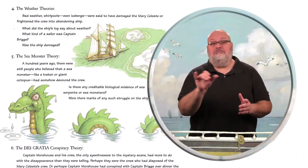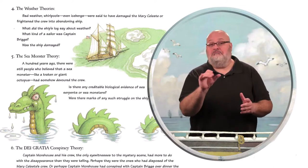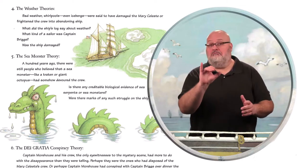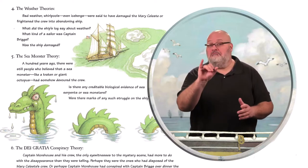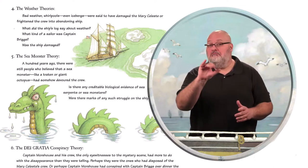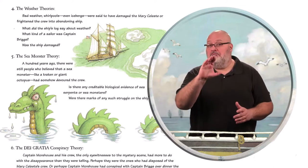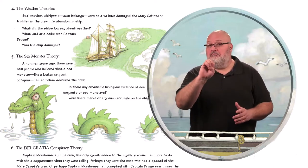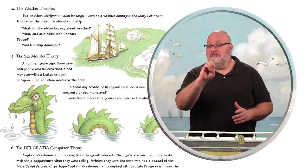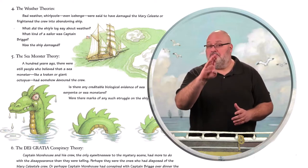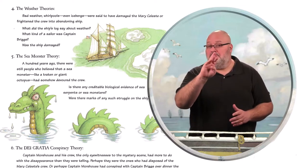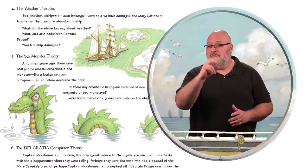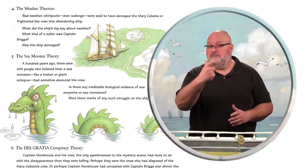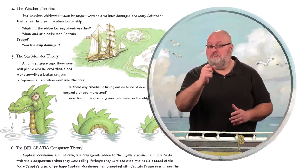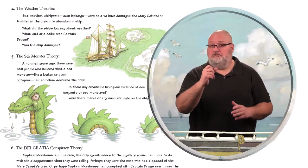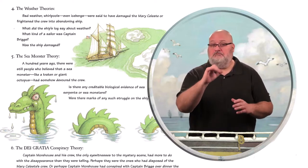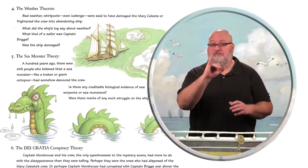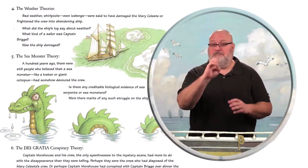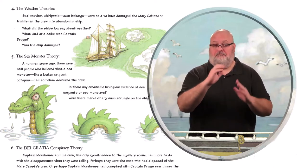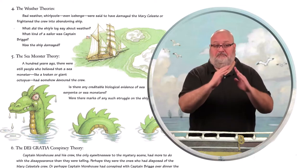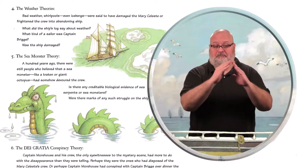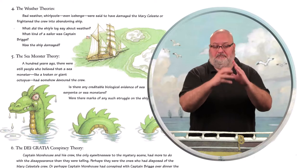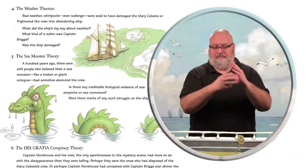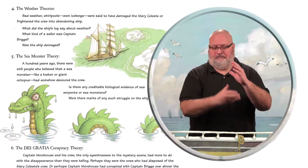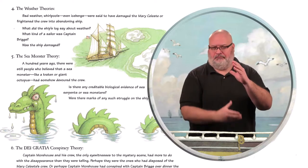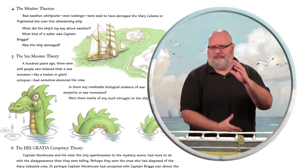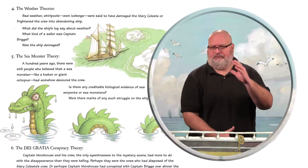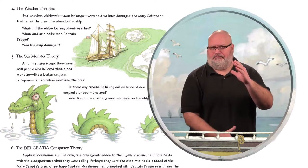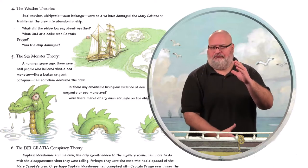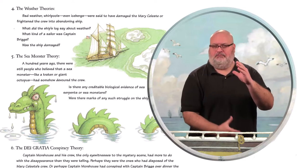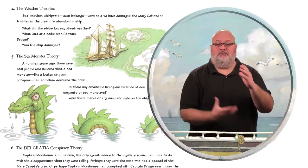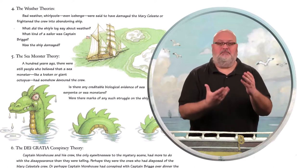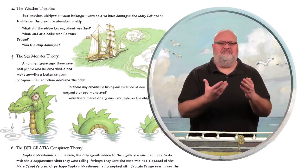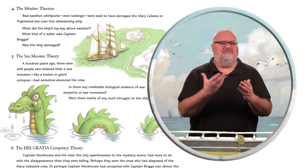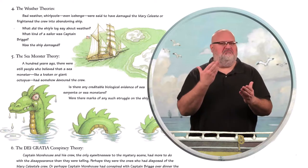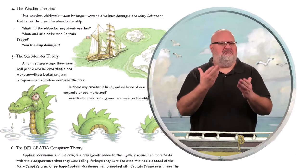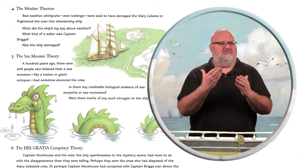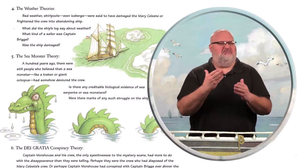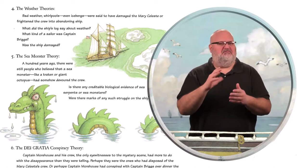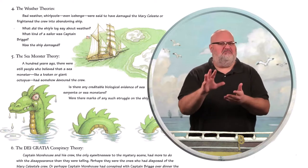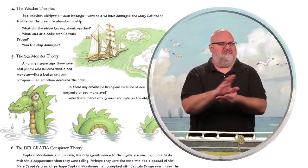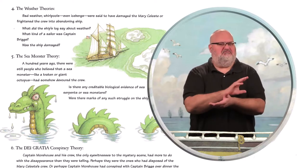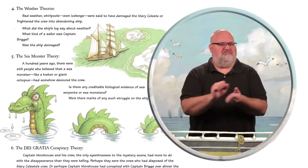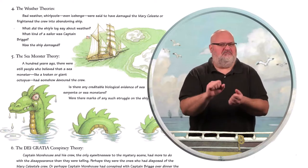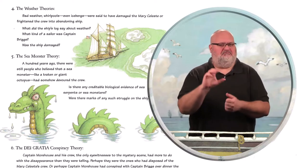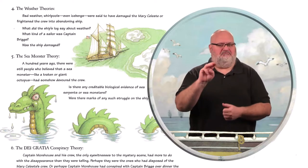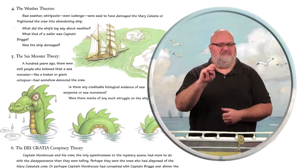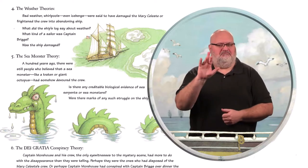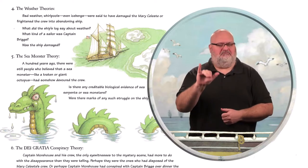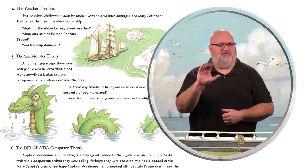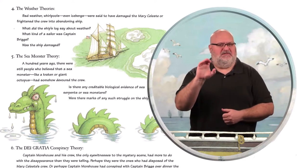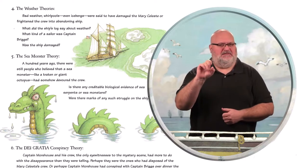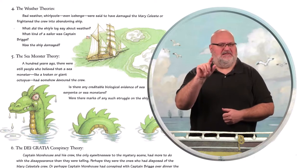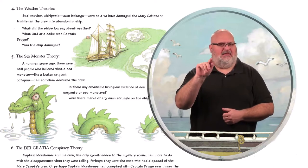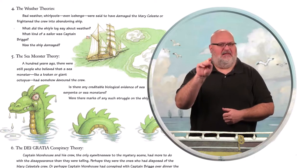Bad weather, whirlpools, even icebergs, were said to have damaged the Mary Celeste